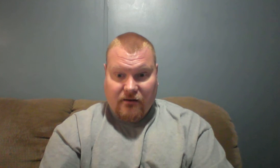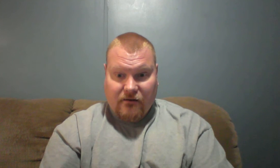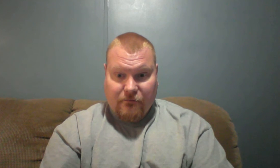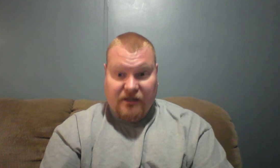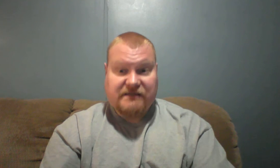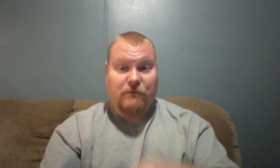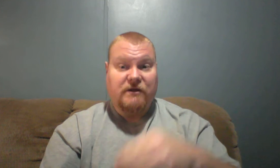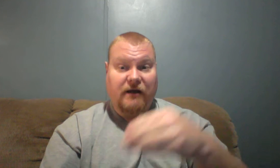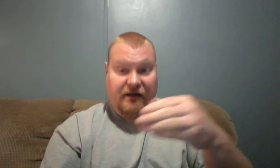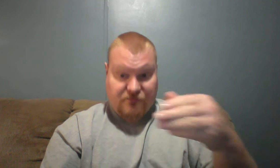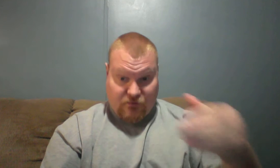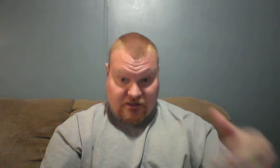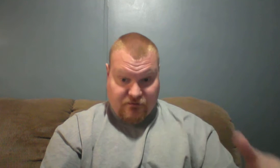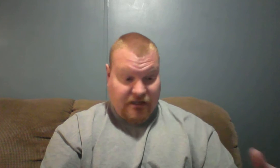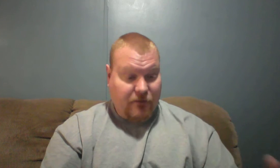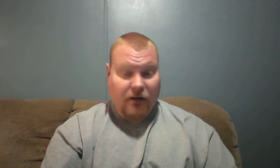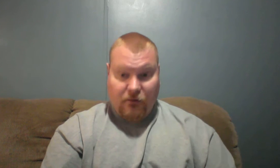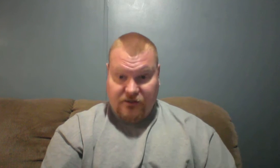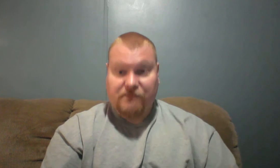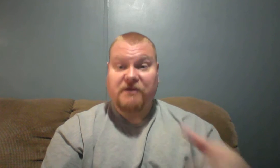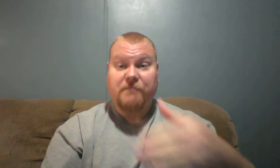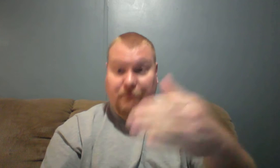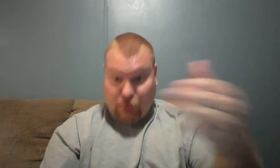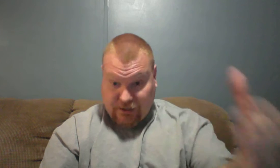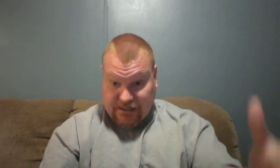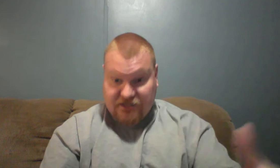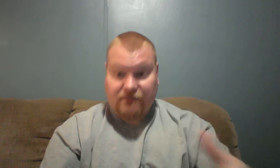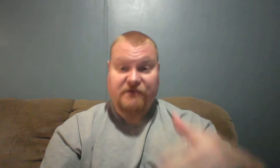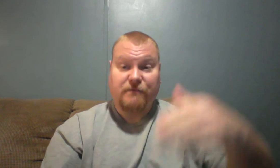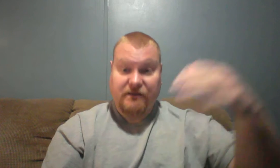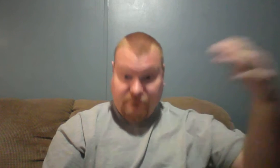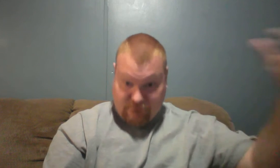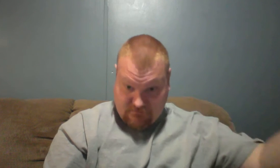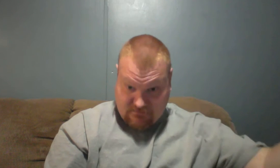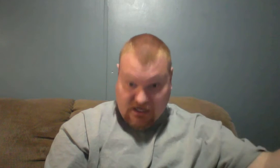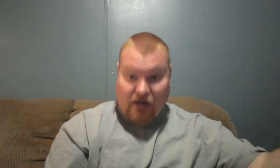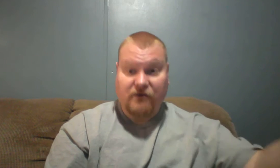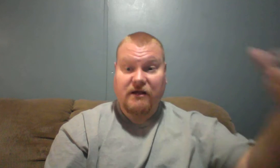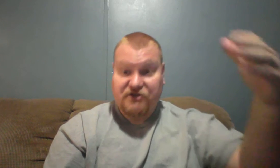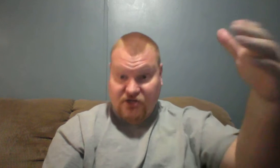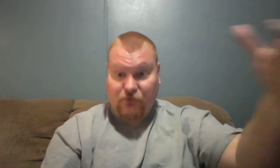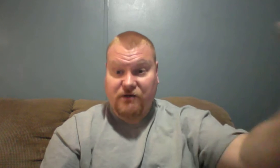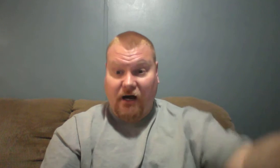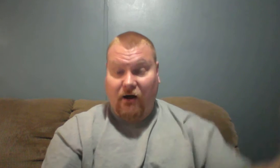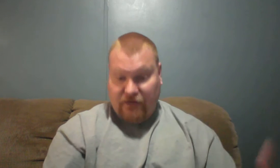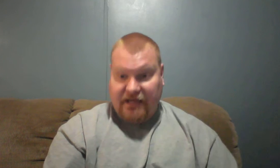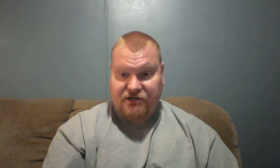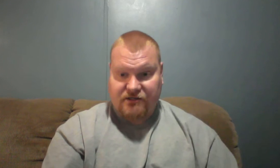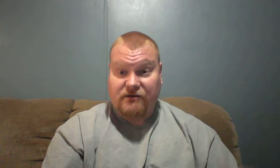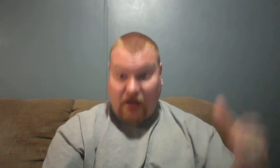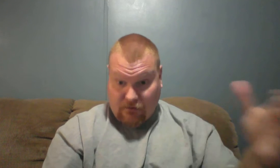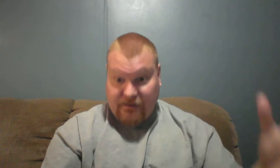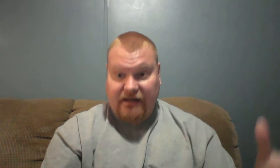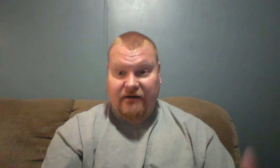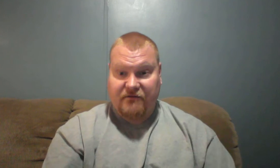But He said, when the gospel must be published, must be preached, must be taught, shown to all nations, all men, everything,